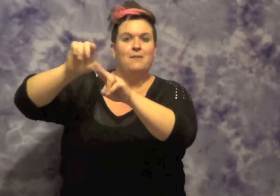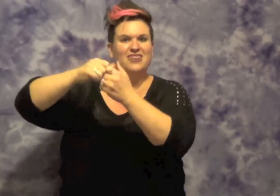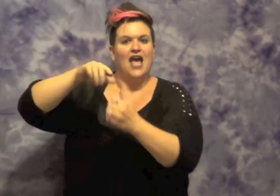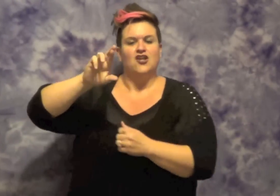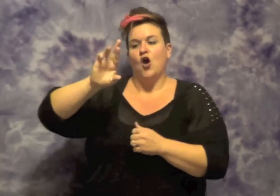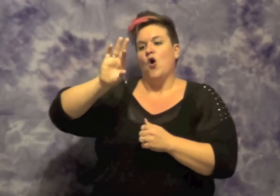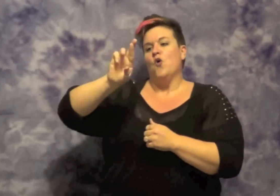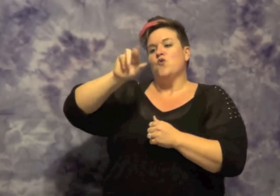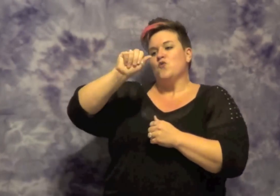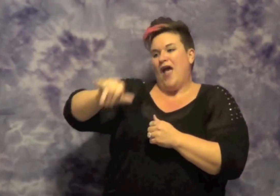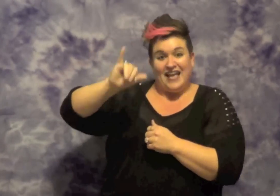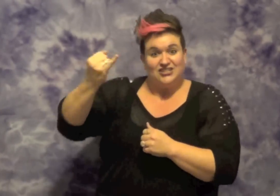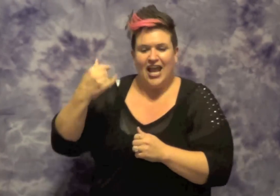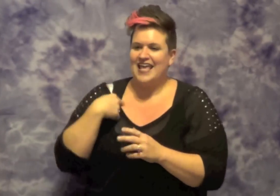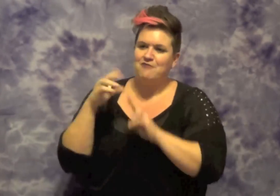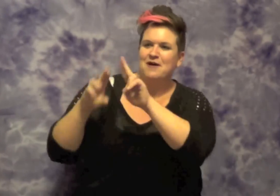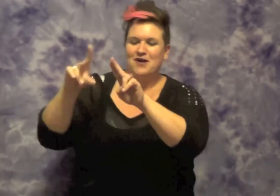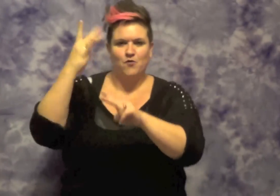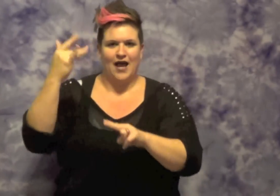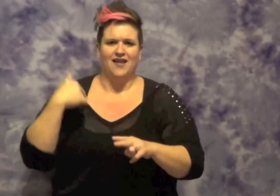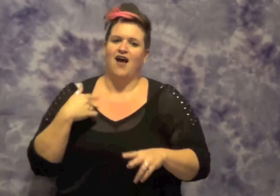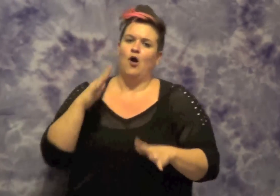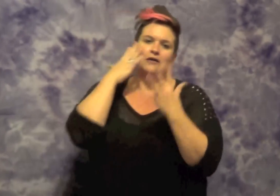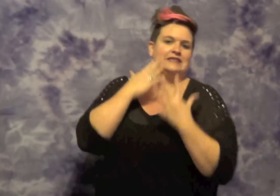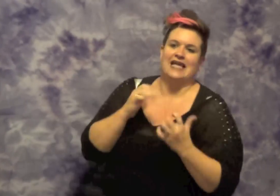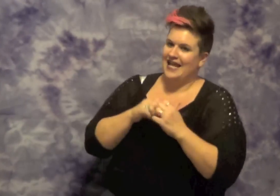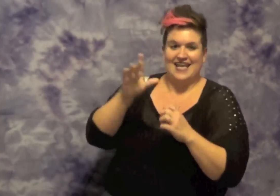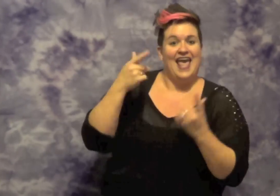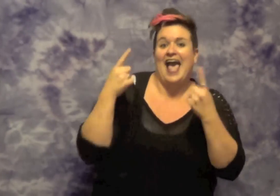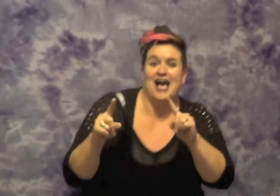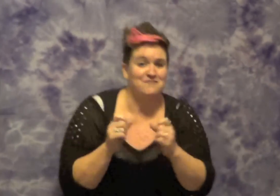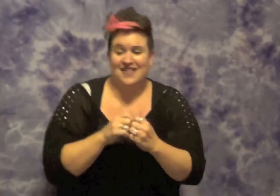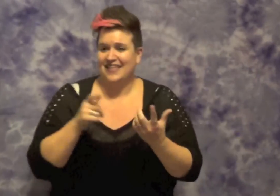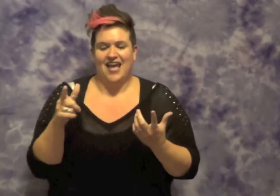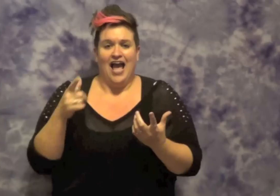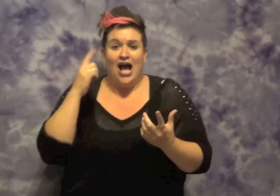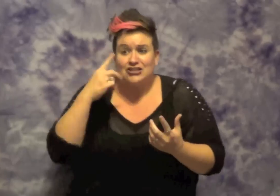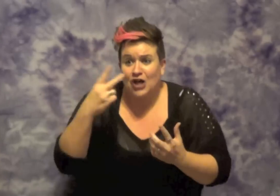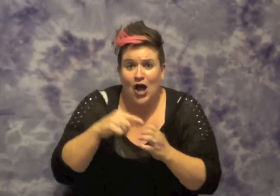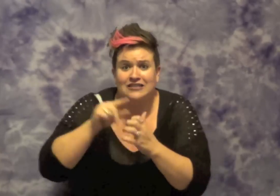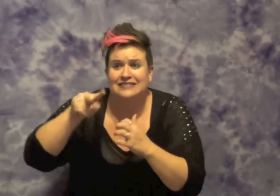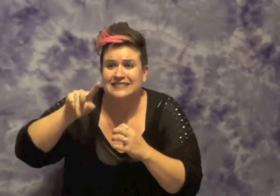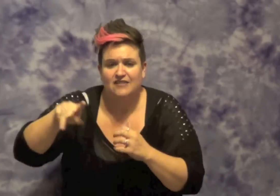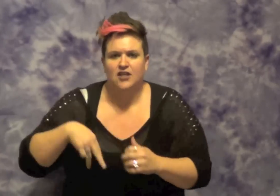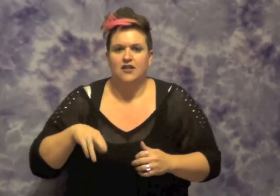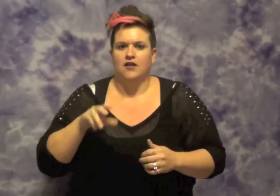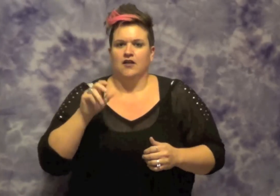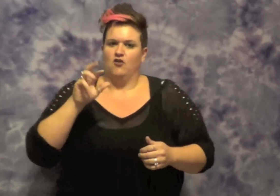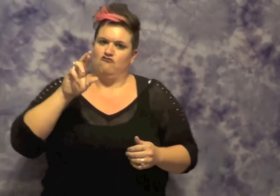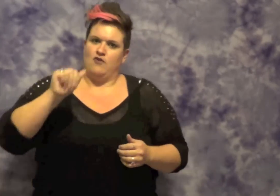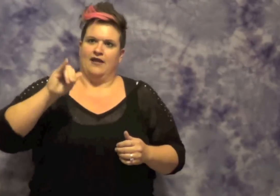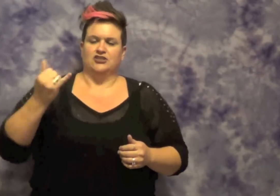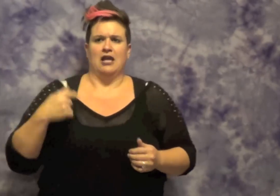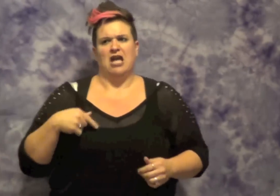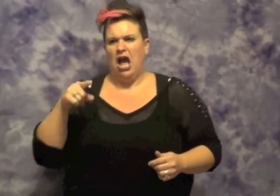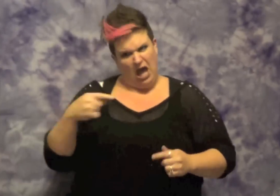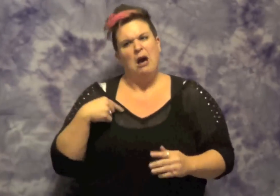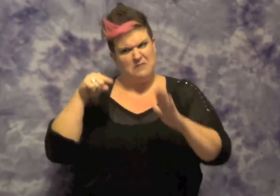to him man while he played piano. Man oh man that was a 24-7 special on the cable channel. So Ray J went straight to the radio station the very next day. Hey Fab